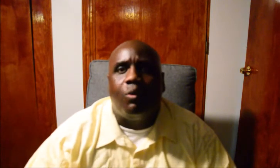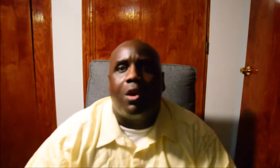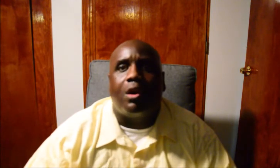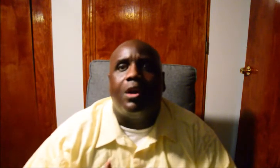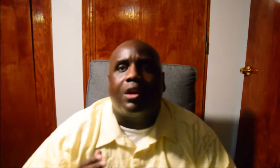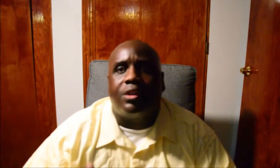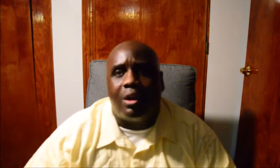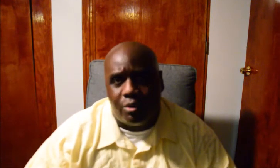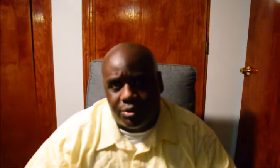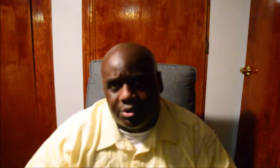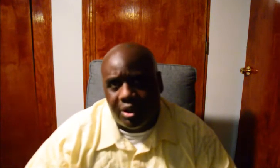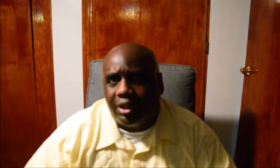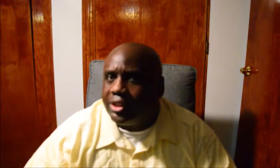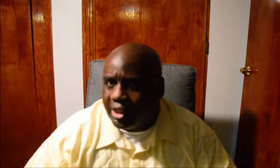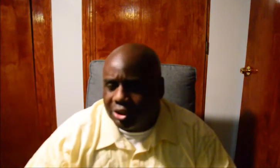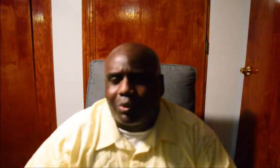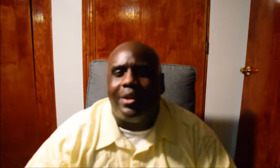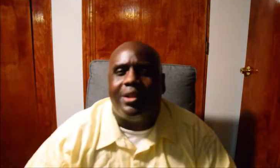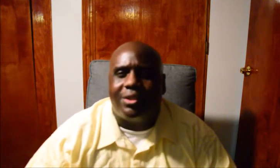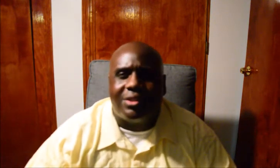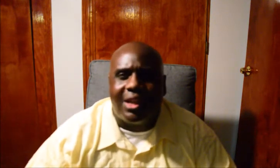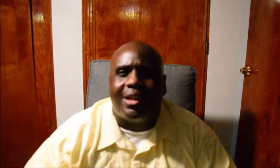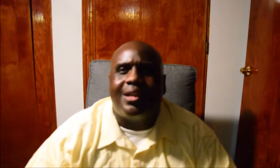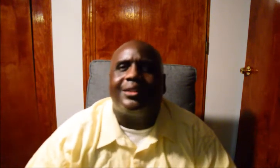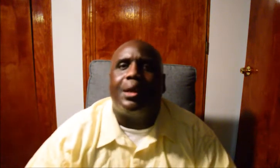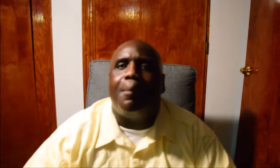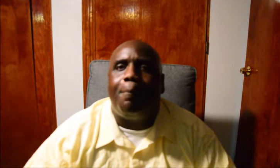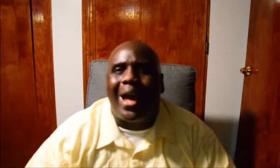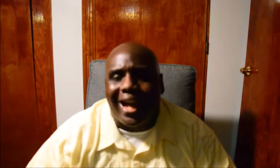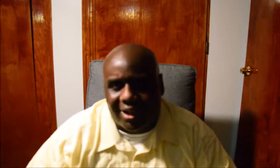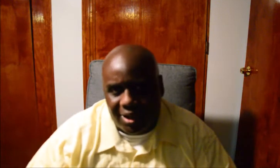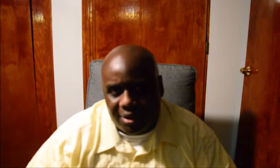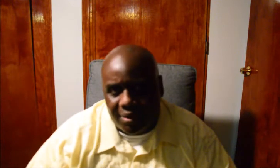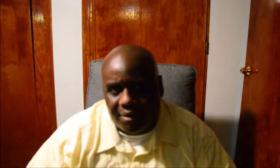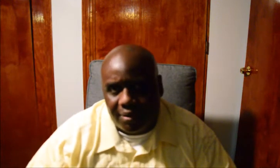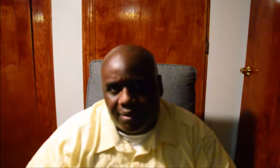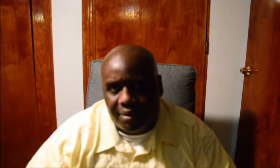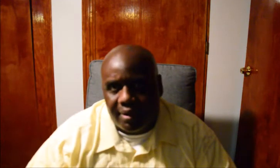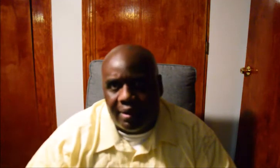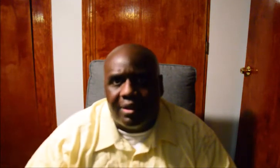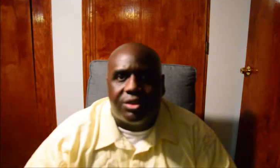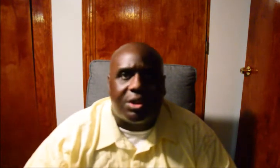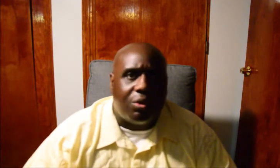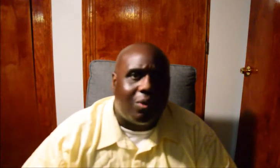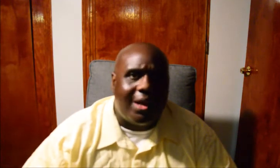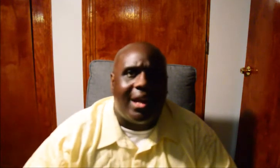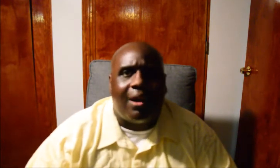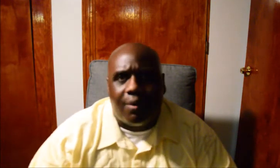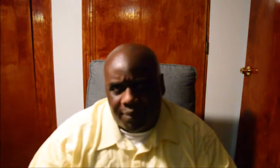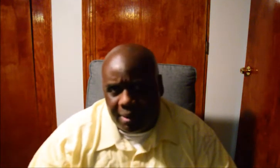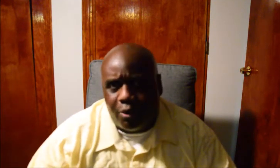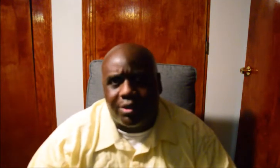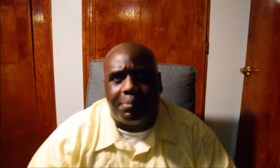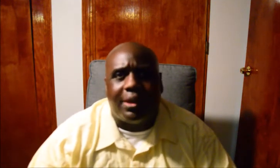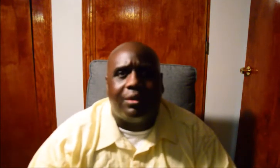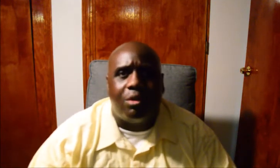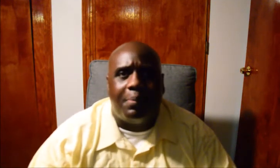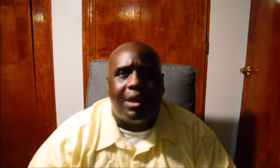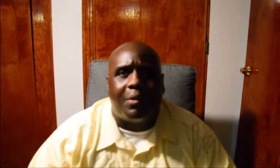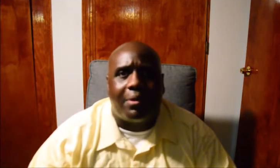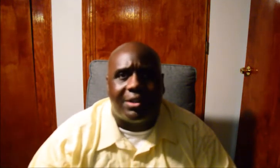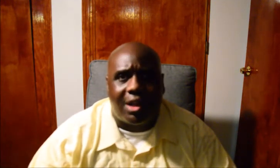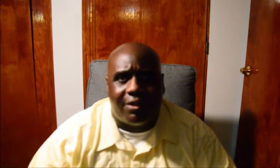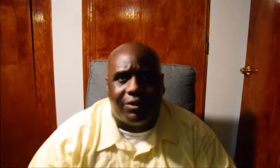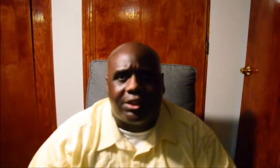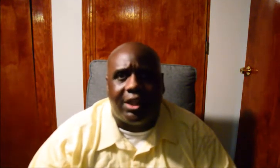were closed. She's threatening to take us back. So, right now, I'm going to play a